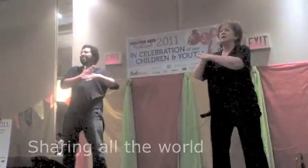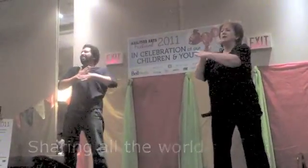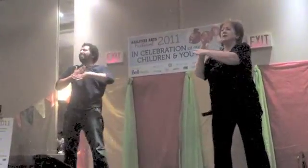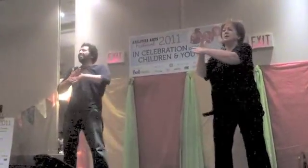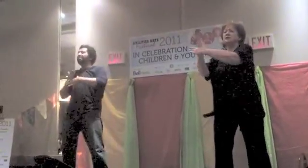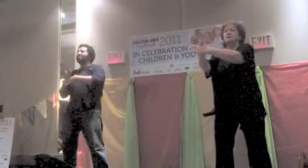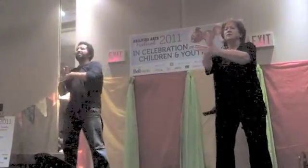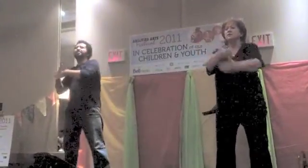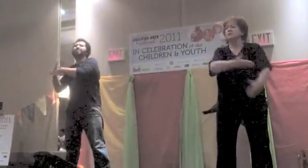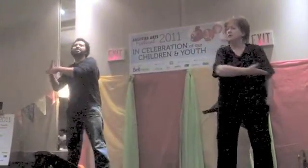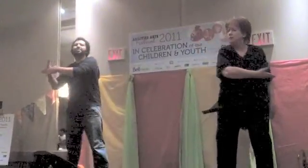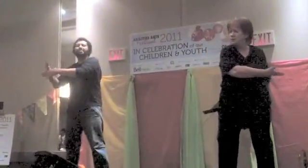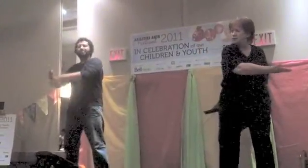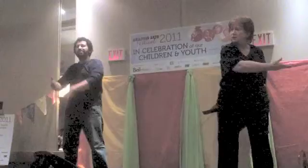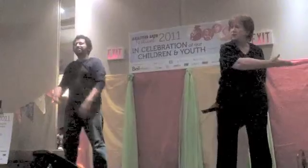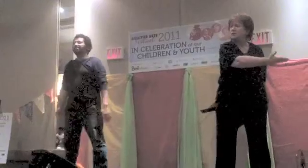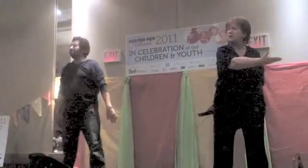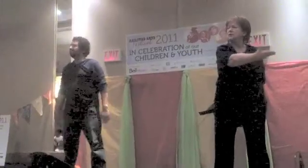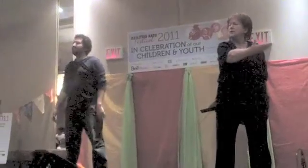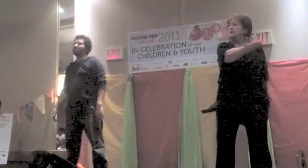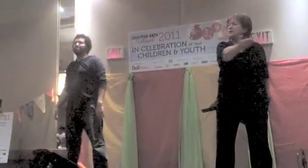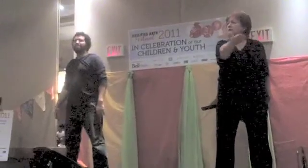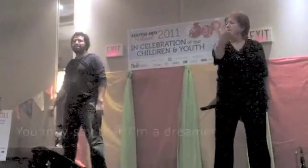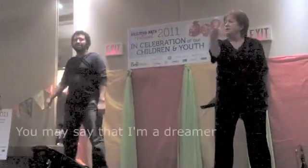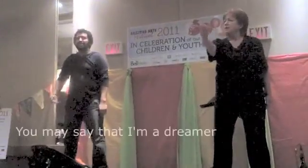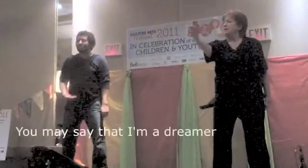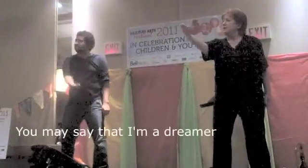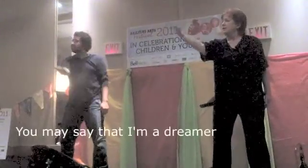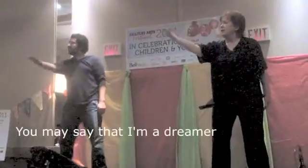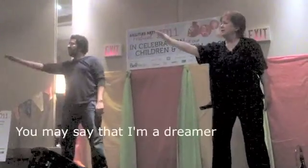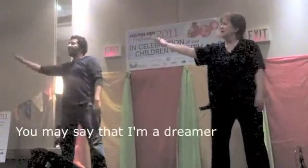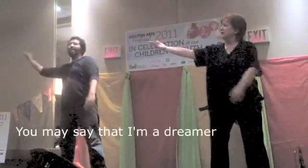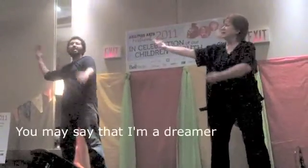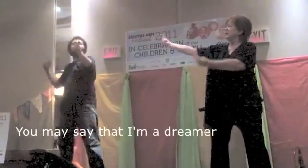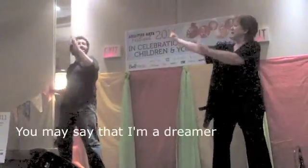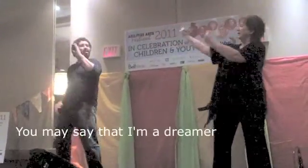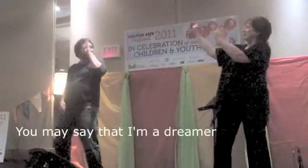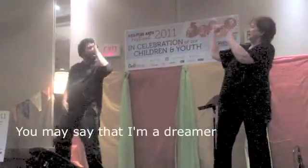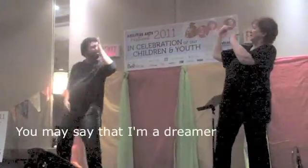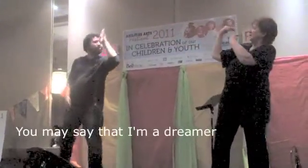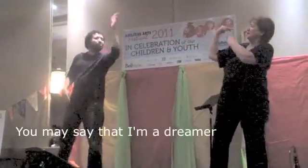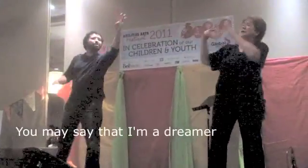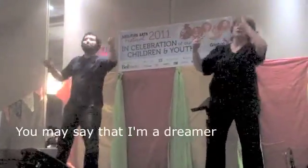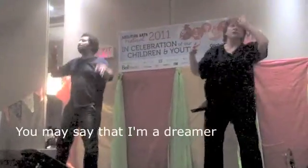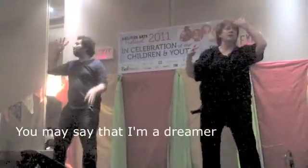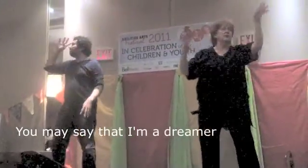You, you may say I'm a dreamer,